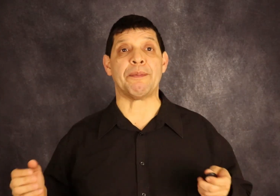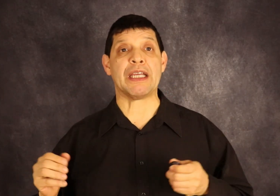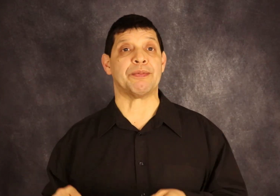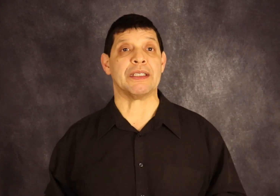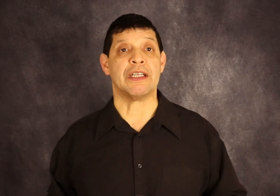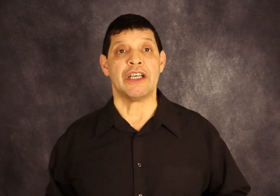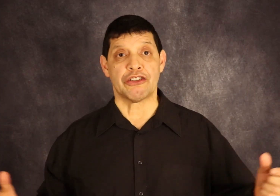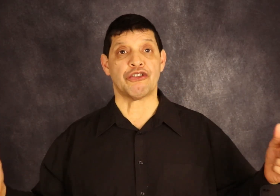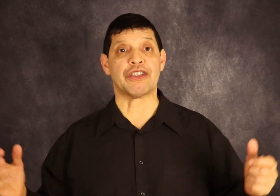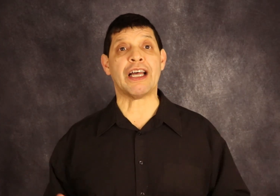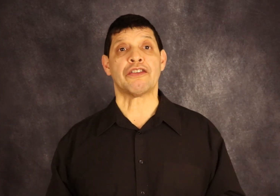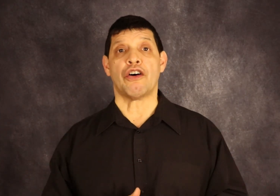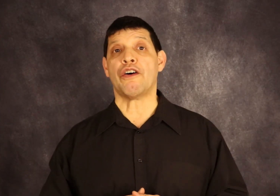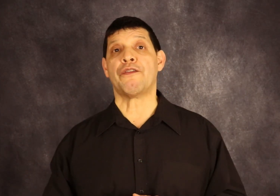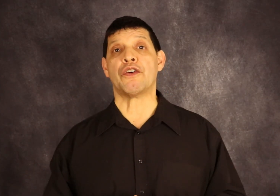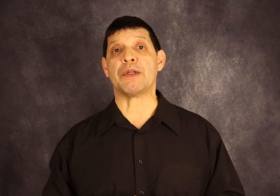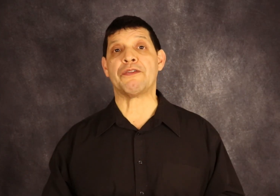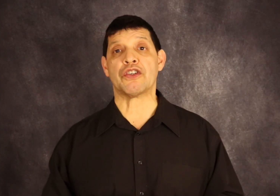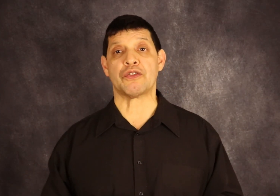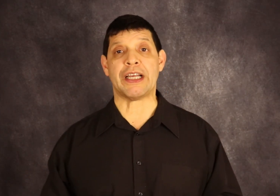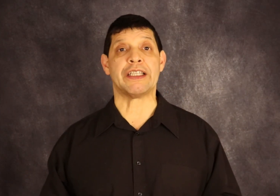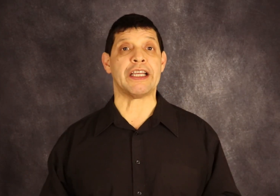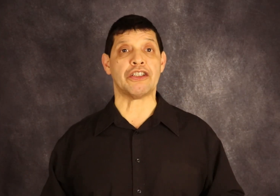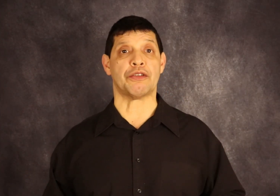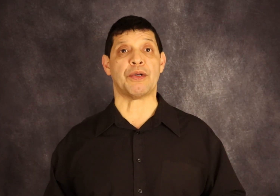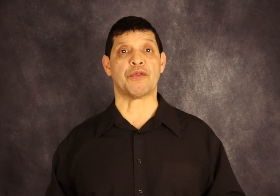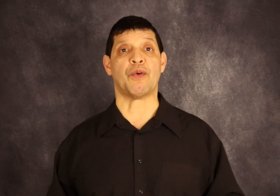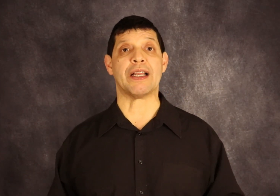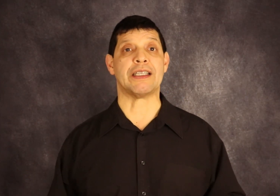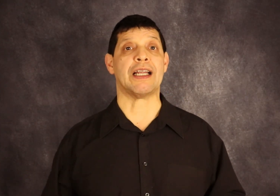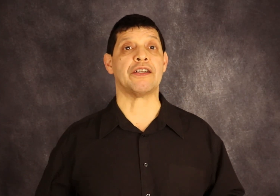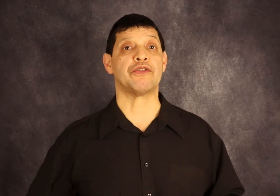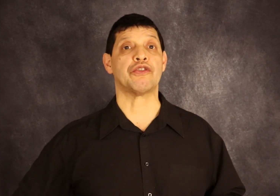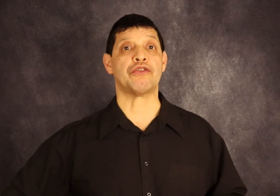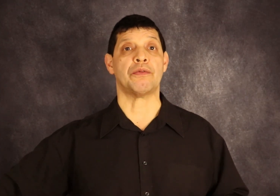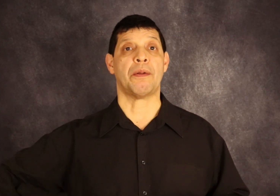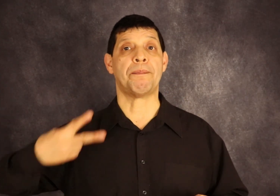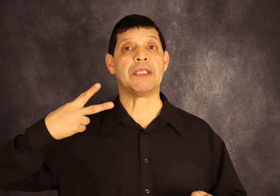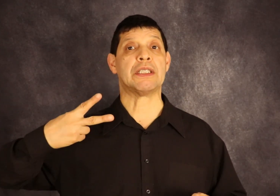amazement. So that's all for me for today. Thank you so much for watching. And until soon. Peace.